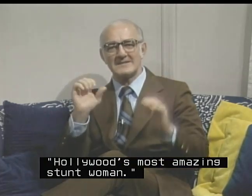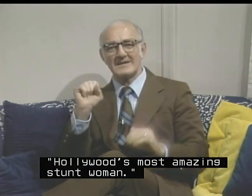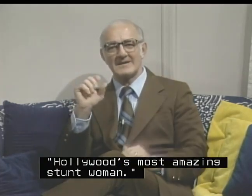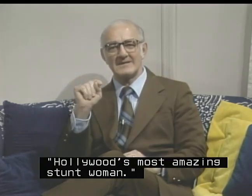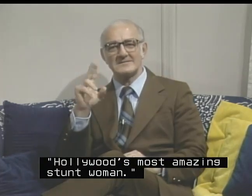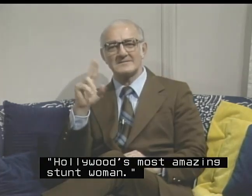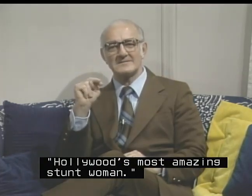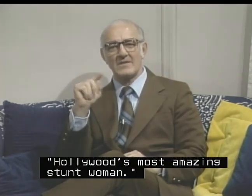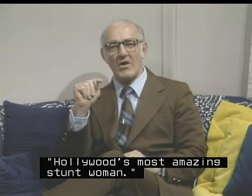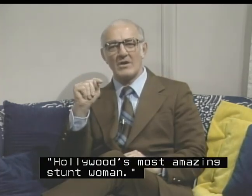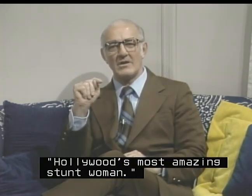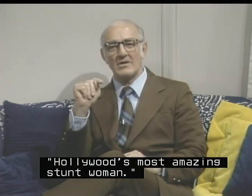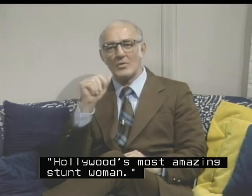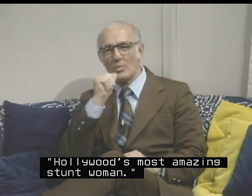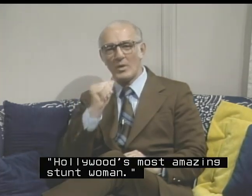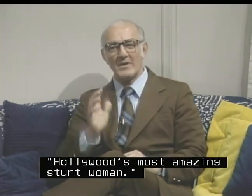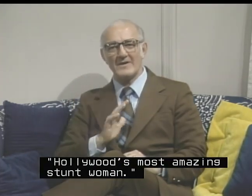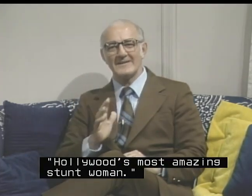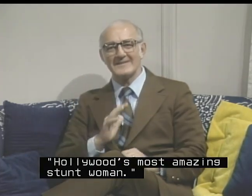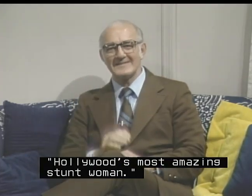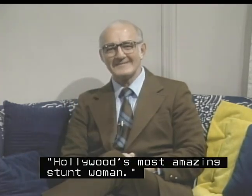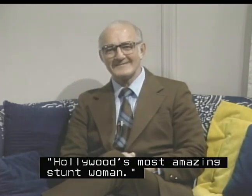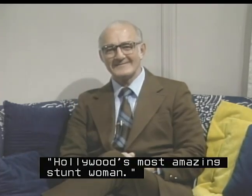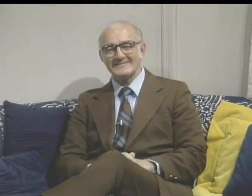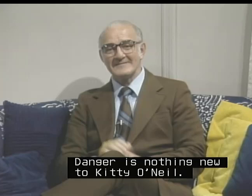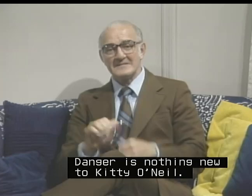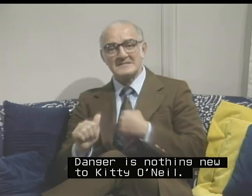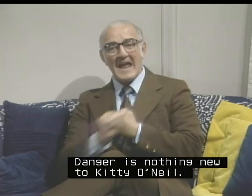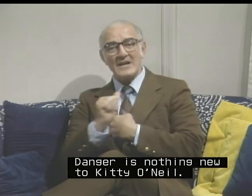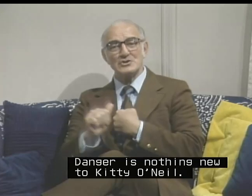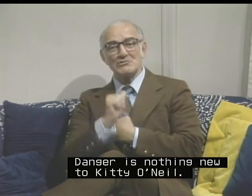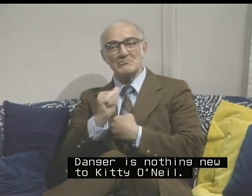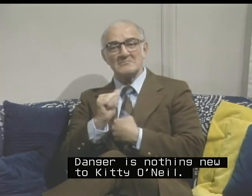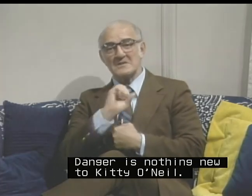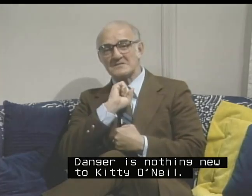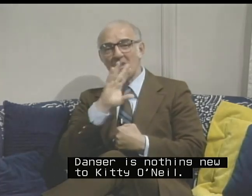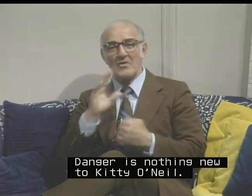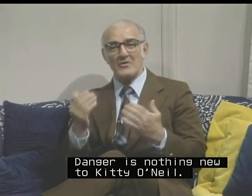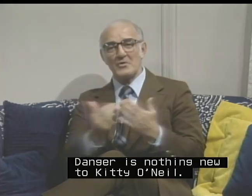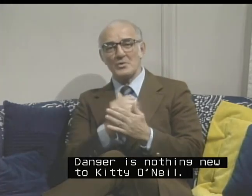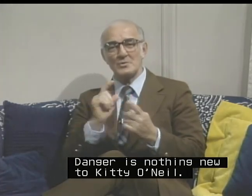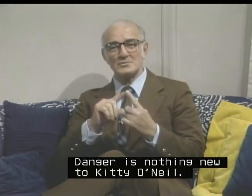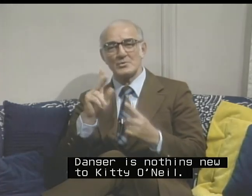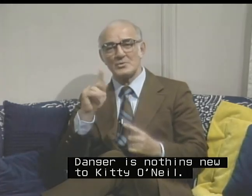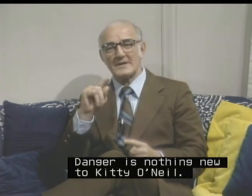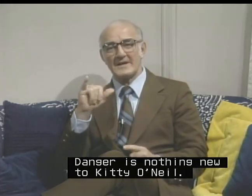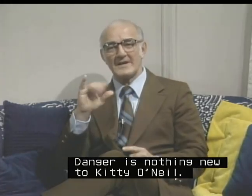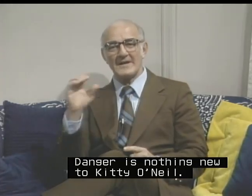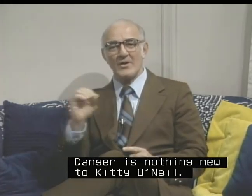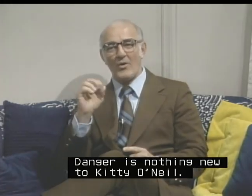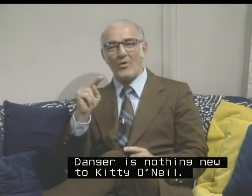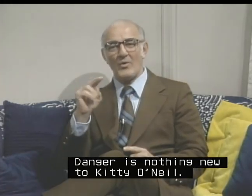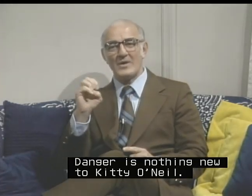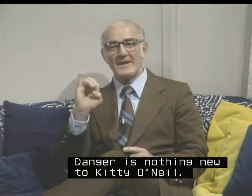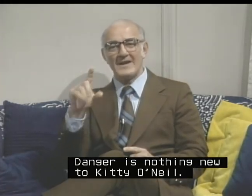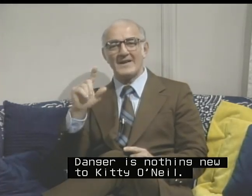stunt woman. Danger is nothing new to Kitty O'Neil.